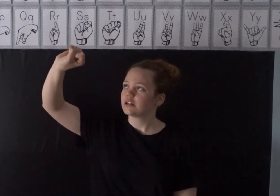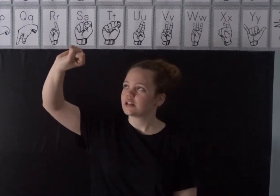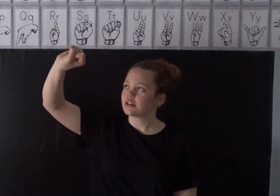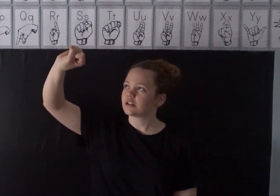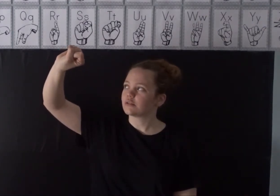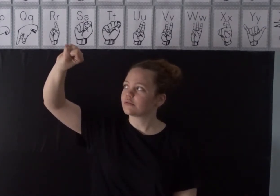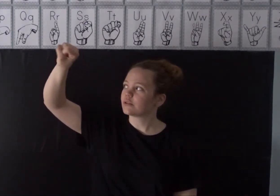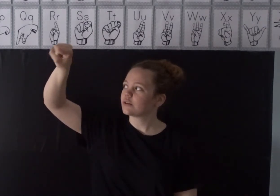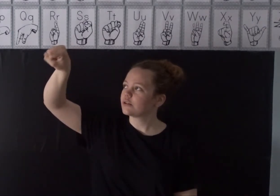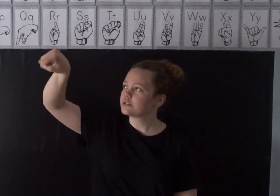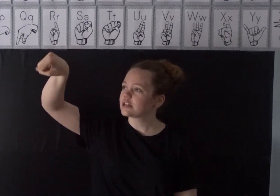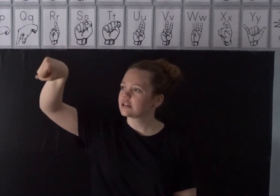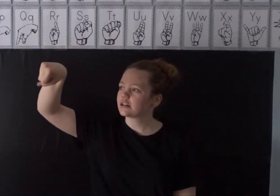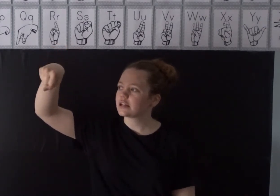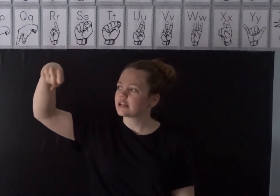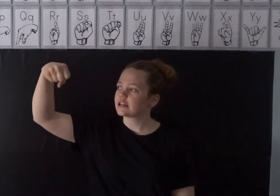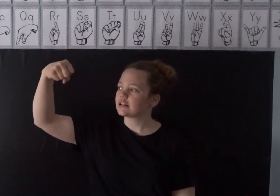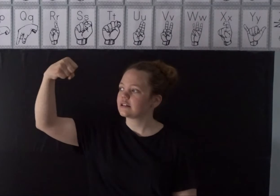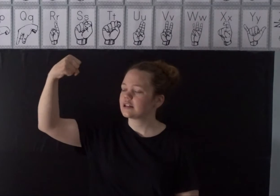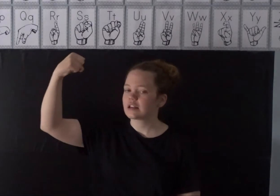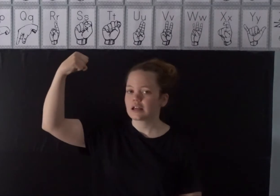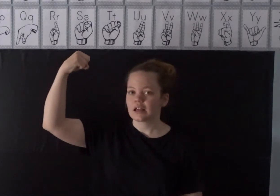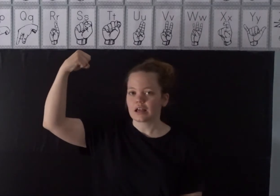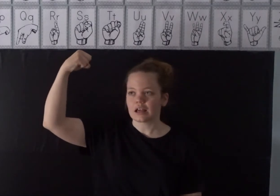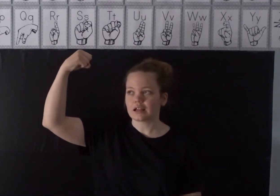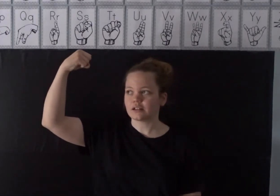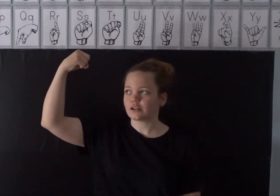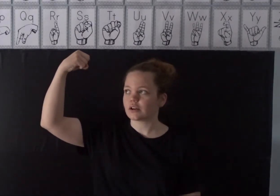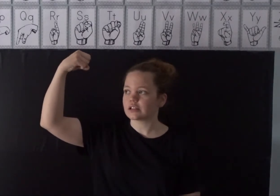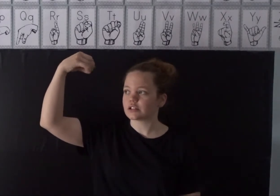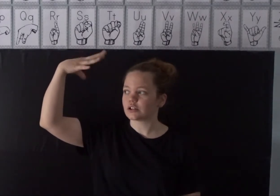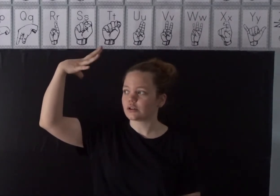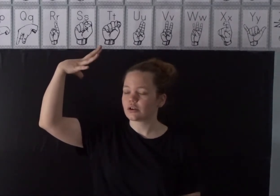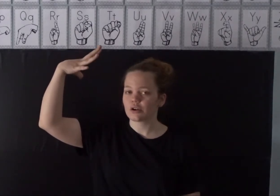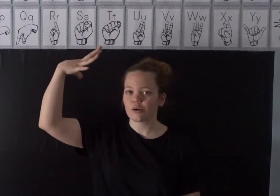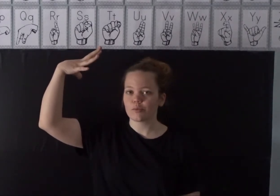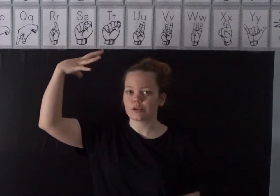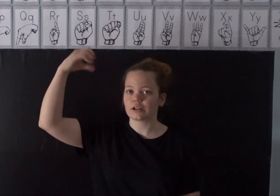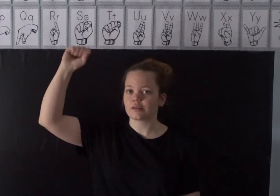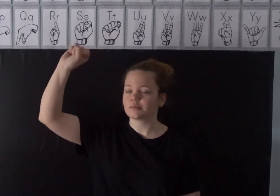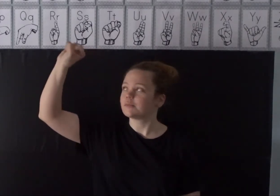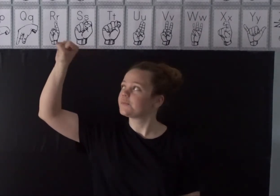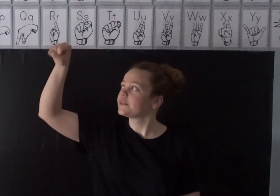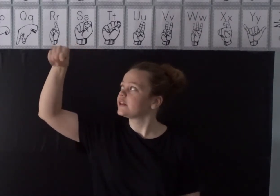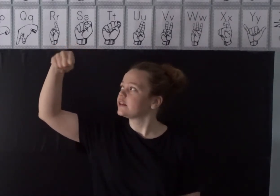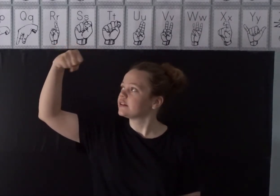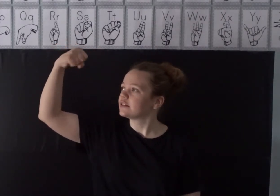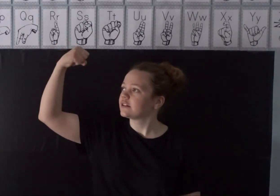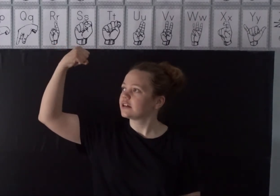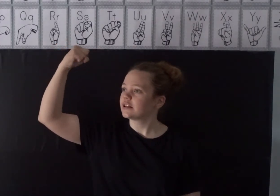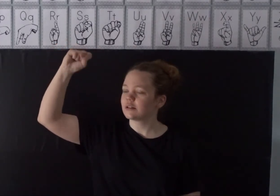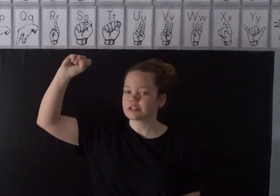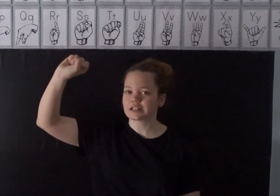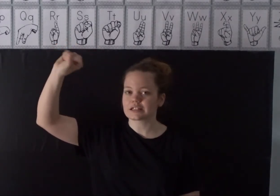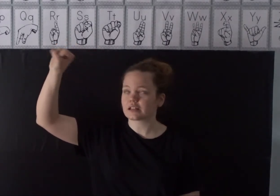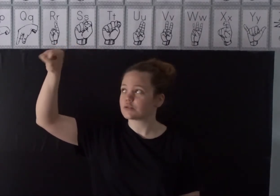you are going to rotate your hand and you are going to open it up. Sun, almost like the sun is